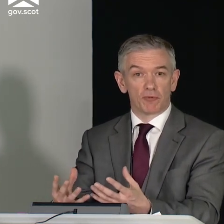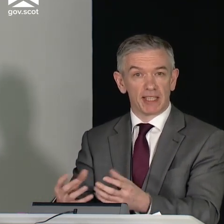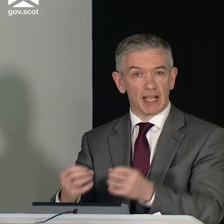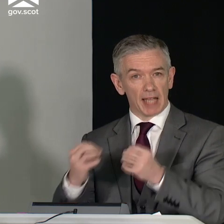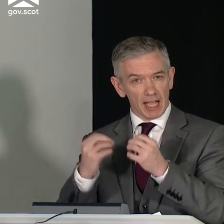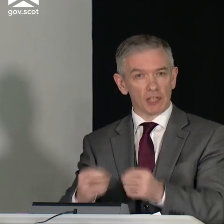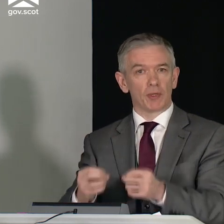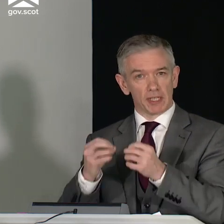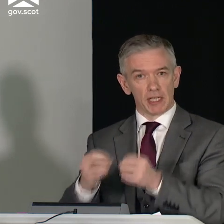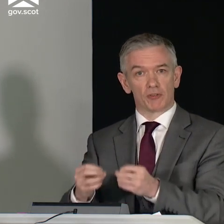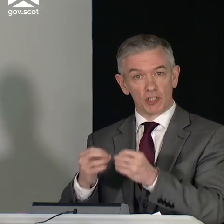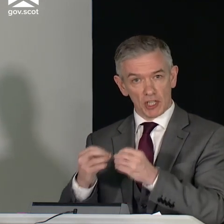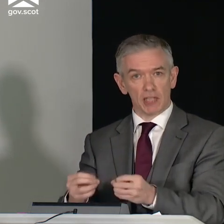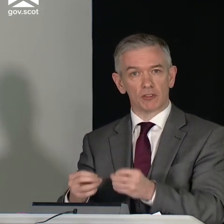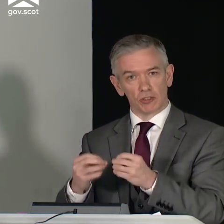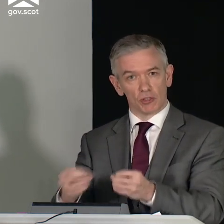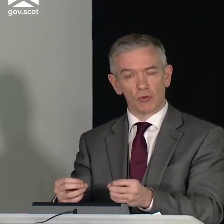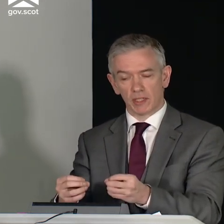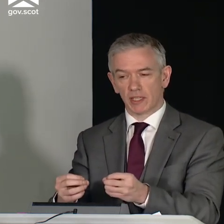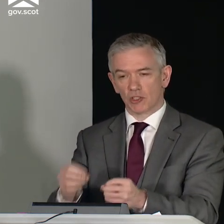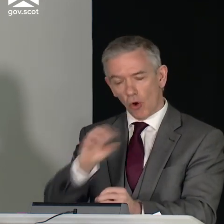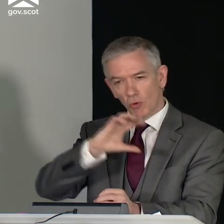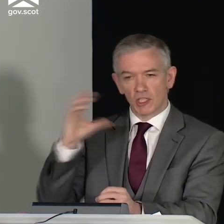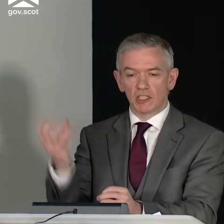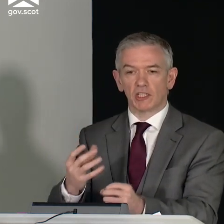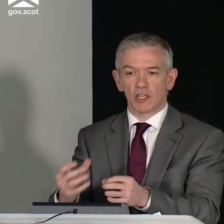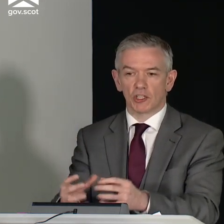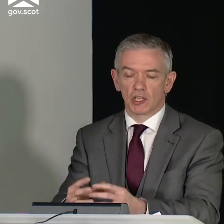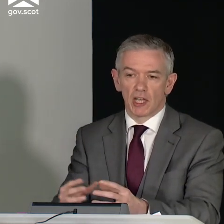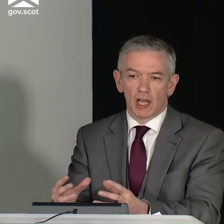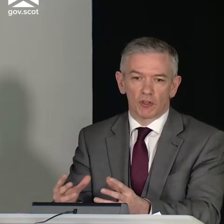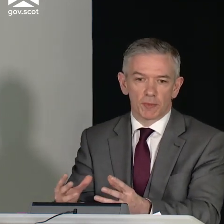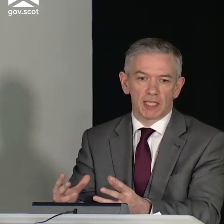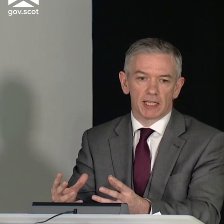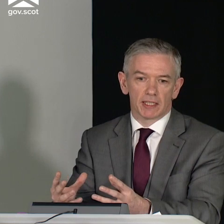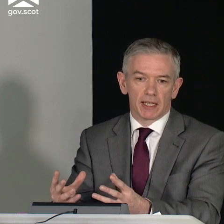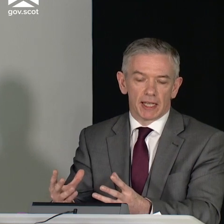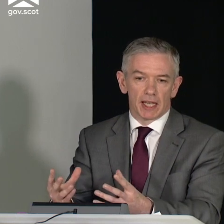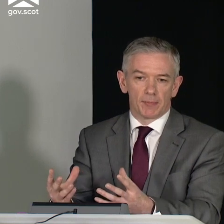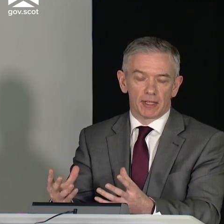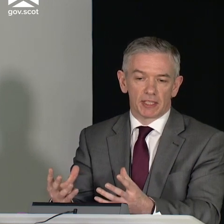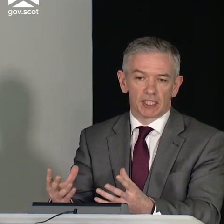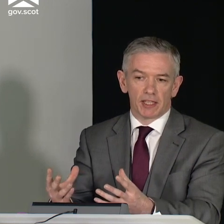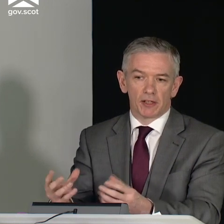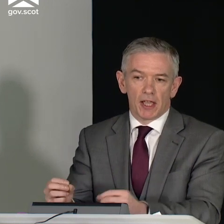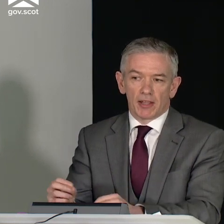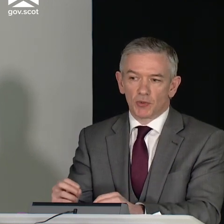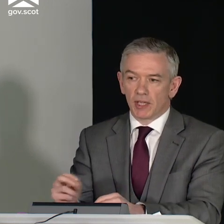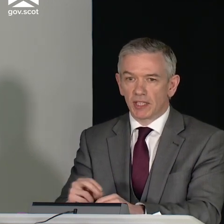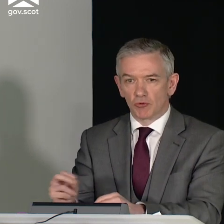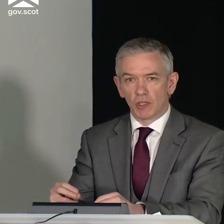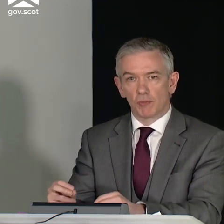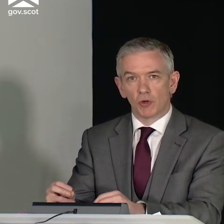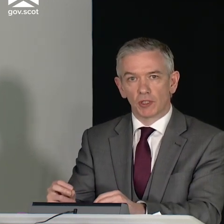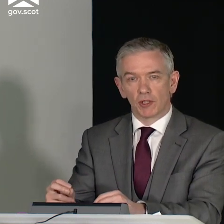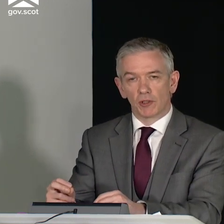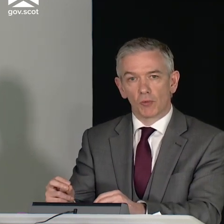provide an adequate degree of consent to undergo that test. So all these considerations are going to be taken together, that's why